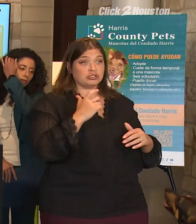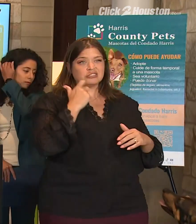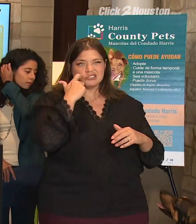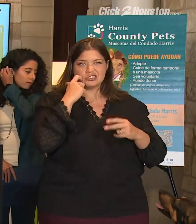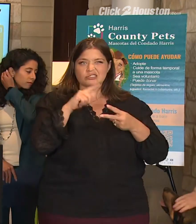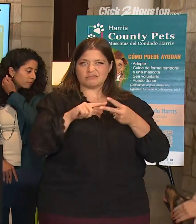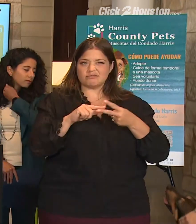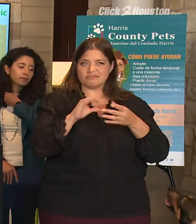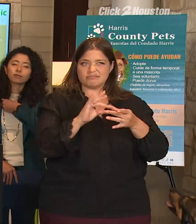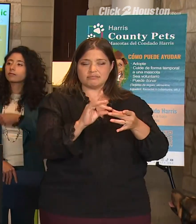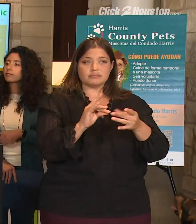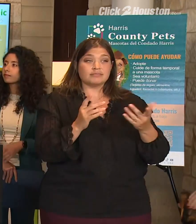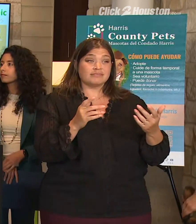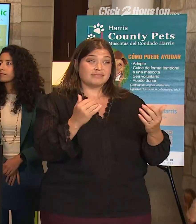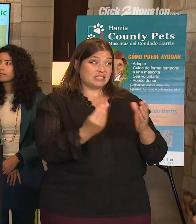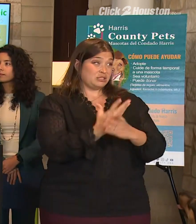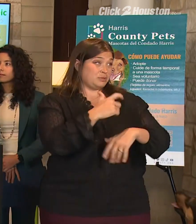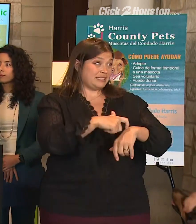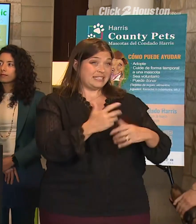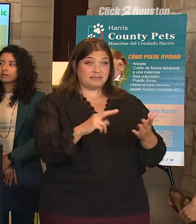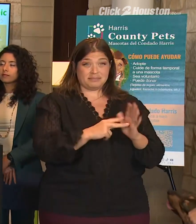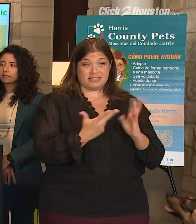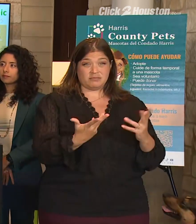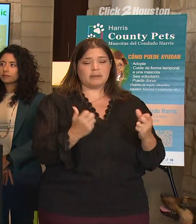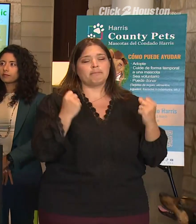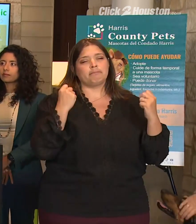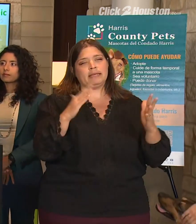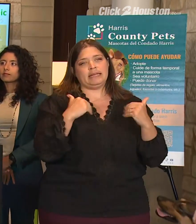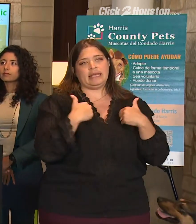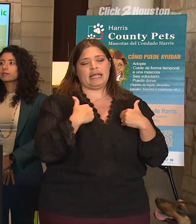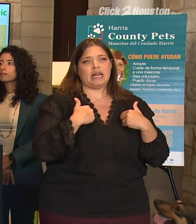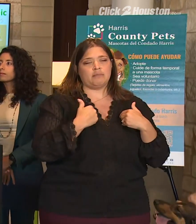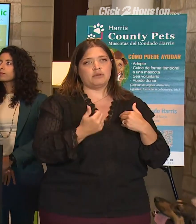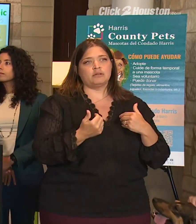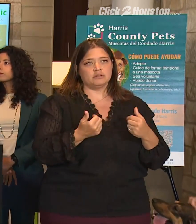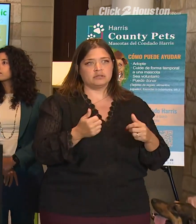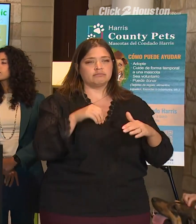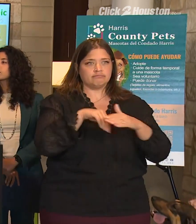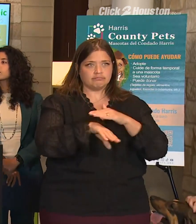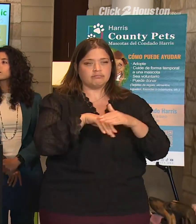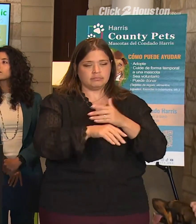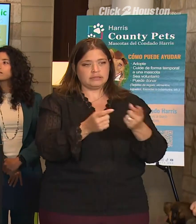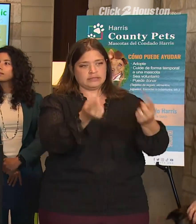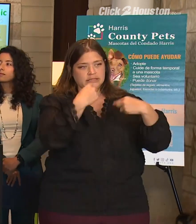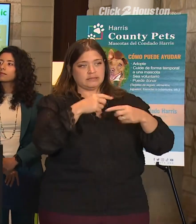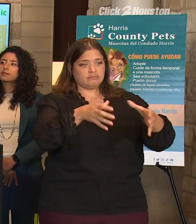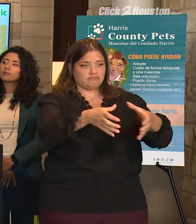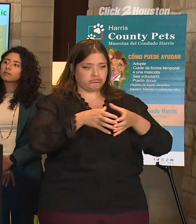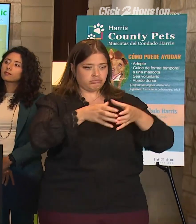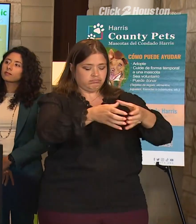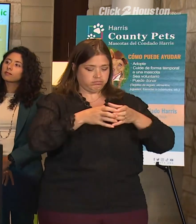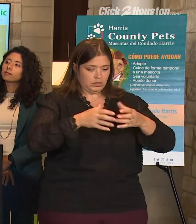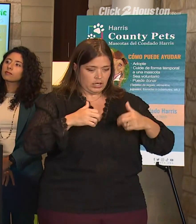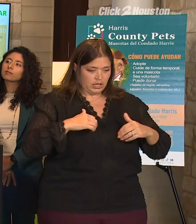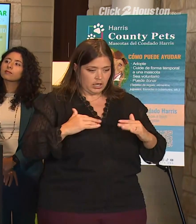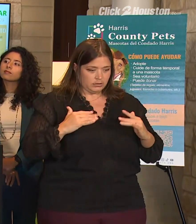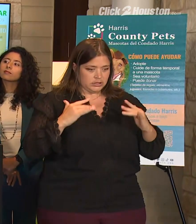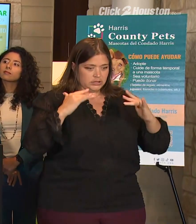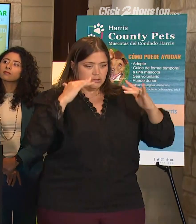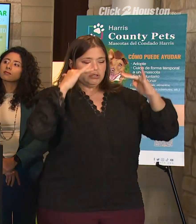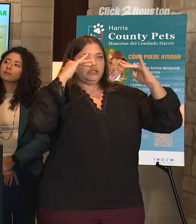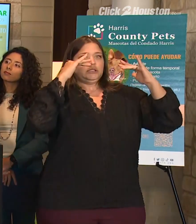alluded to, it's springtime. We're getting a lot of animals that are coming in our building. And sometimes they come in faster than we can always get them out.